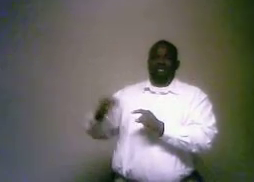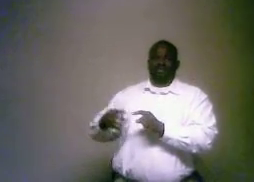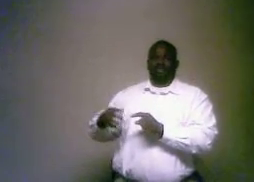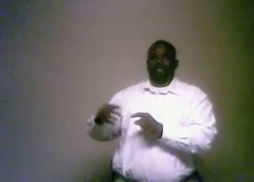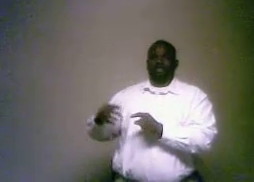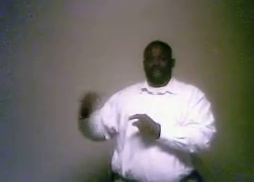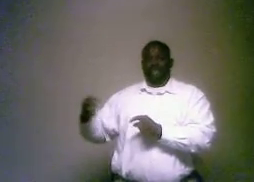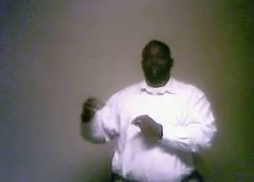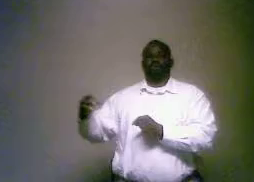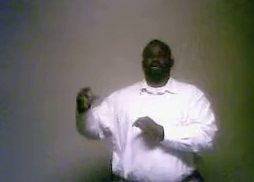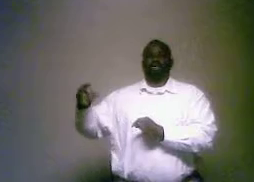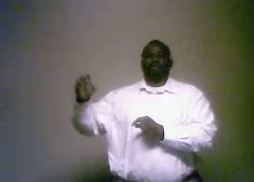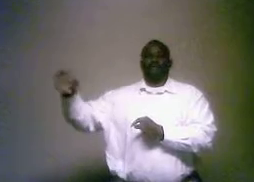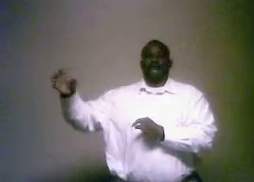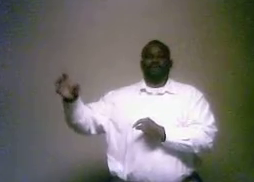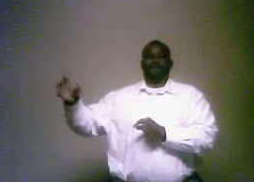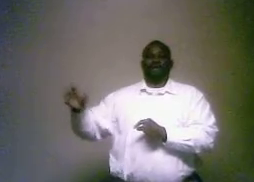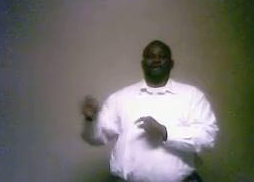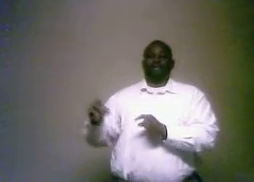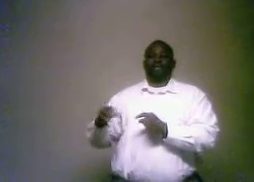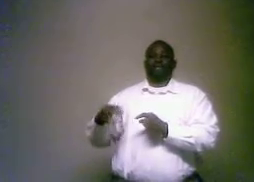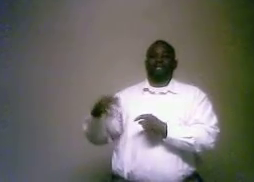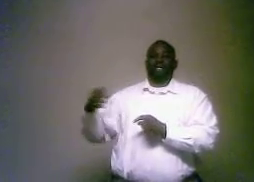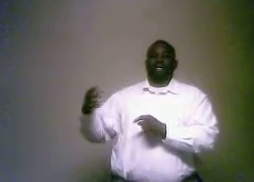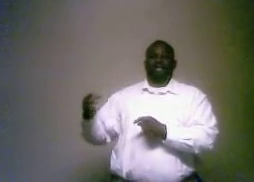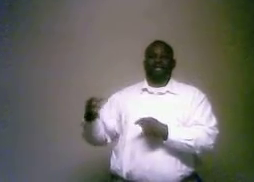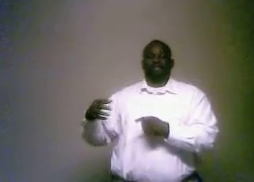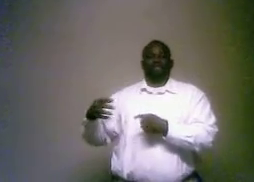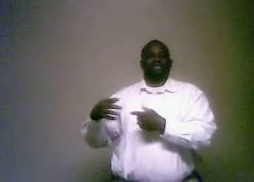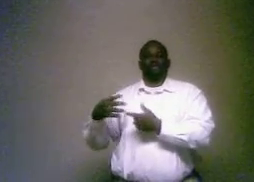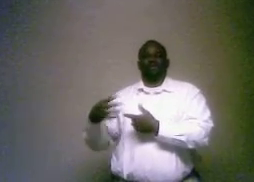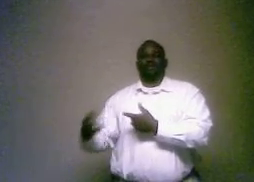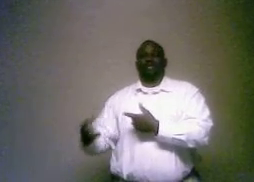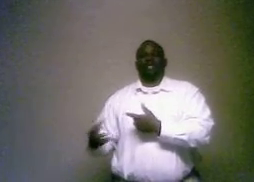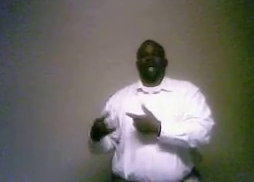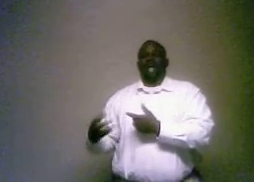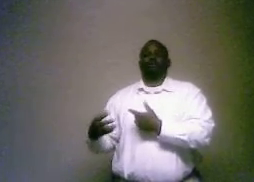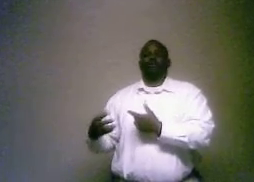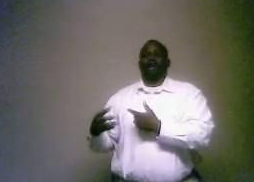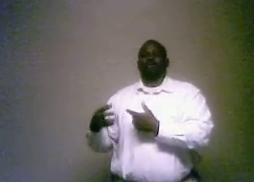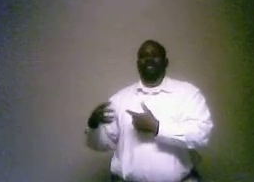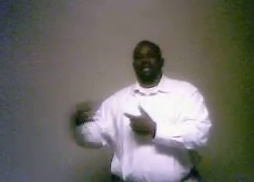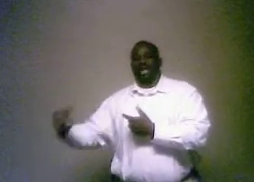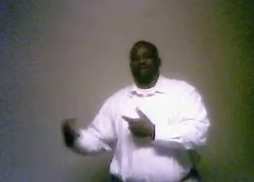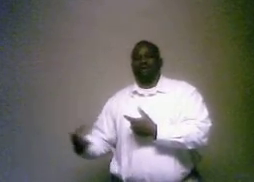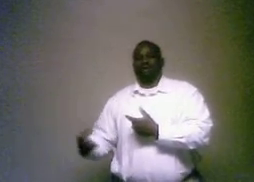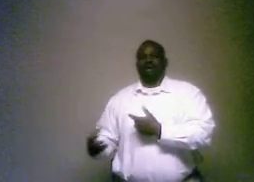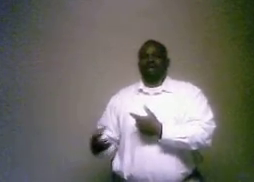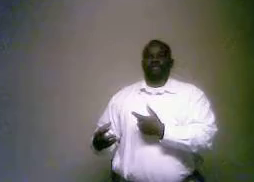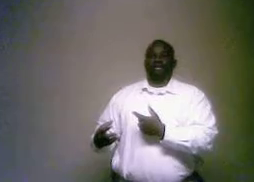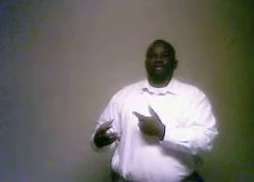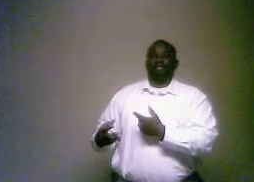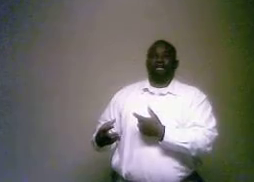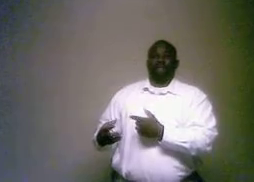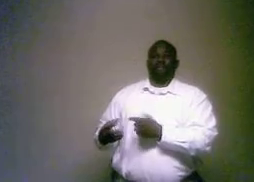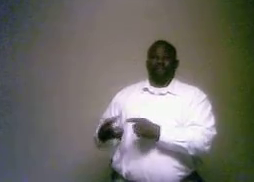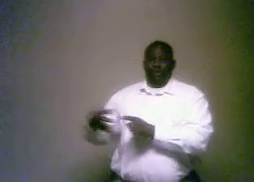instruction again to the apostles, but this was leading in. This is just another gospel writer's account of Jesus before his